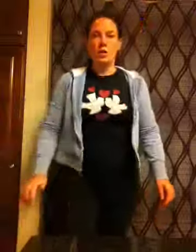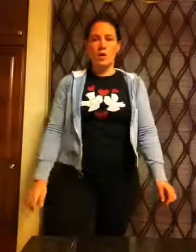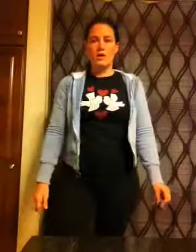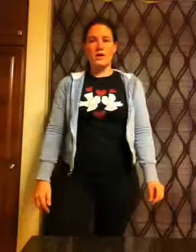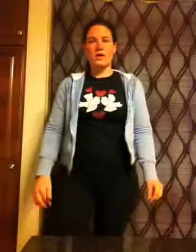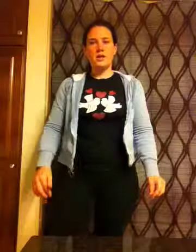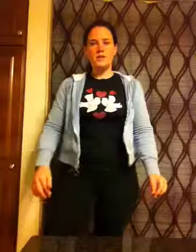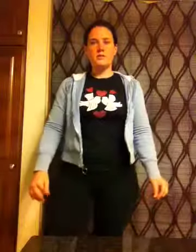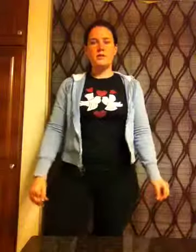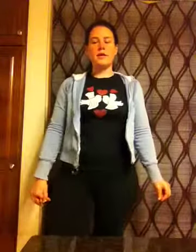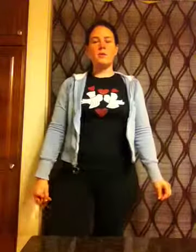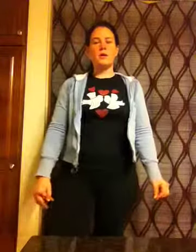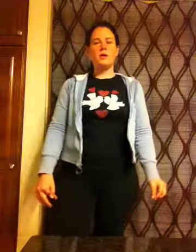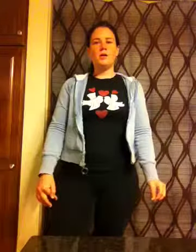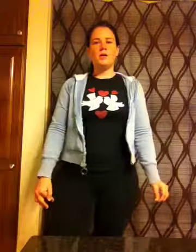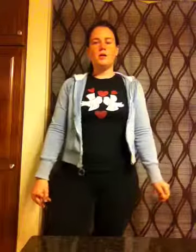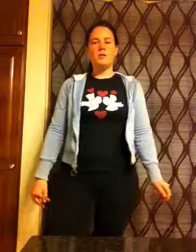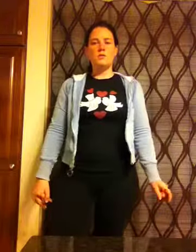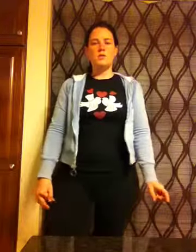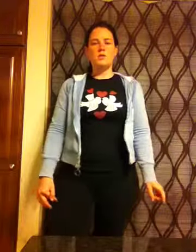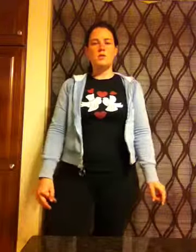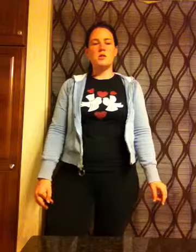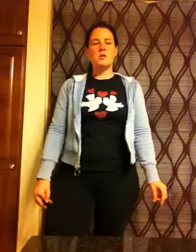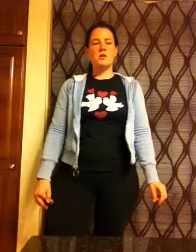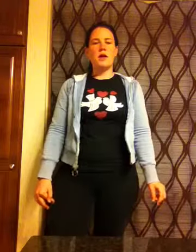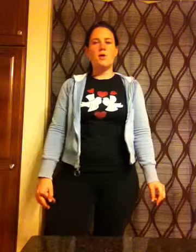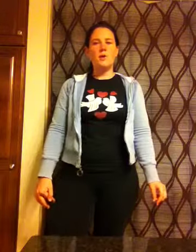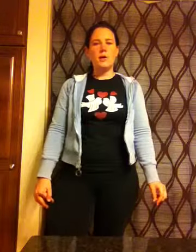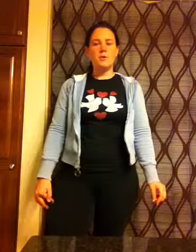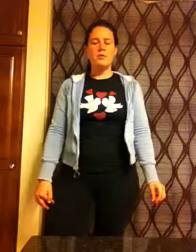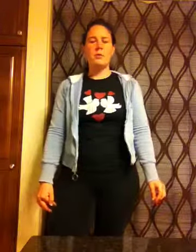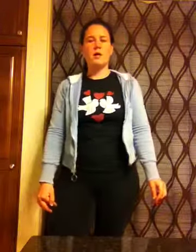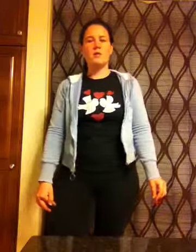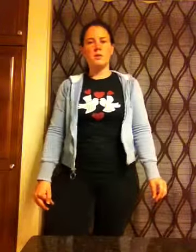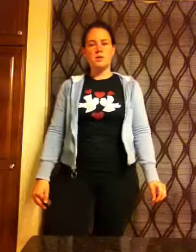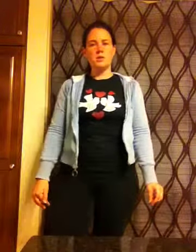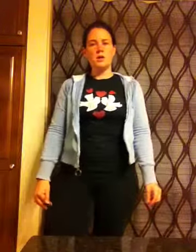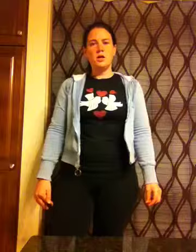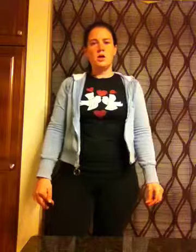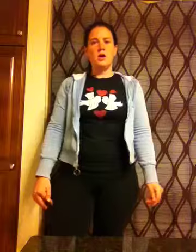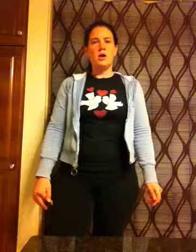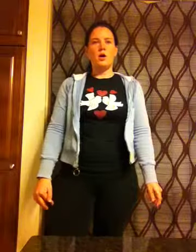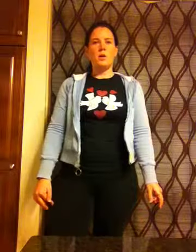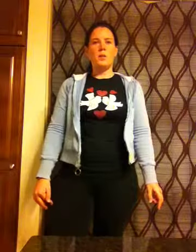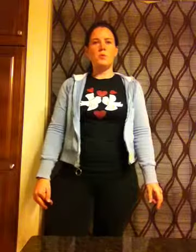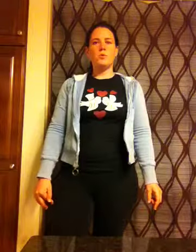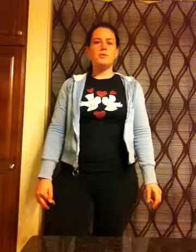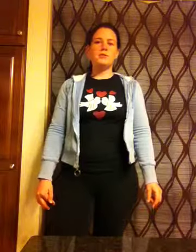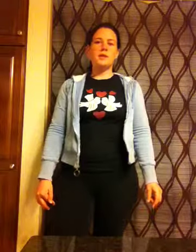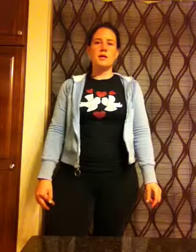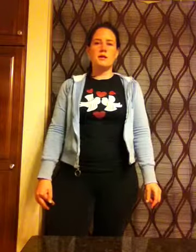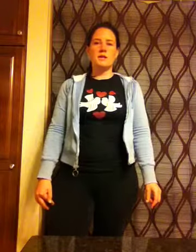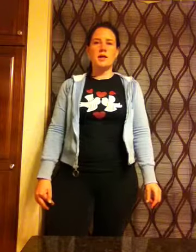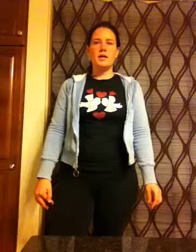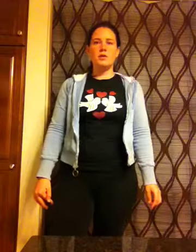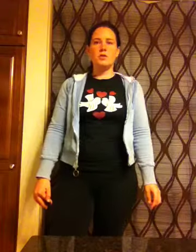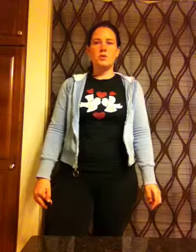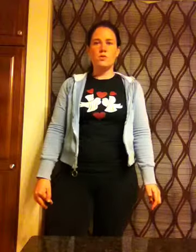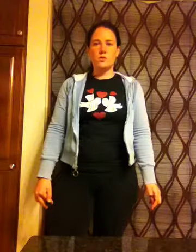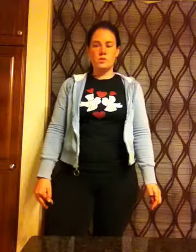Okay, here is the second part of the Galway Piper from Ireland. I'm going to sing it and sign it and then go over those